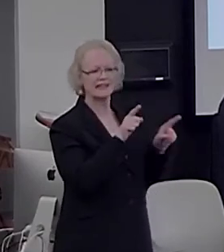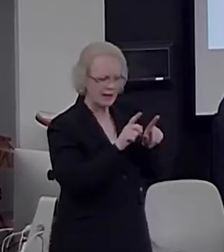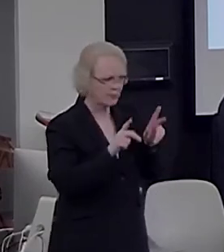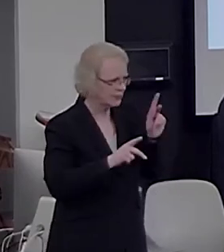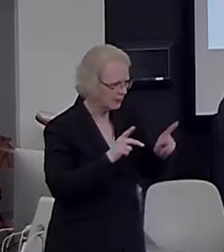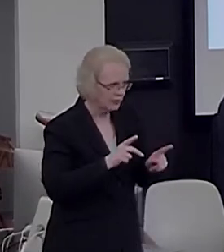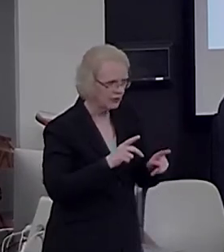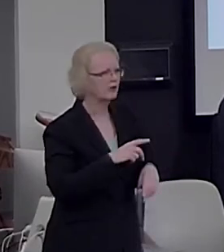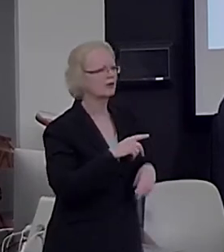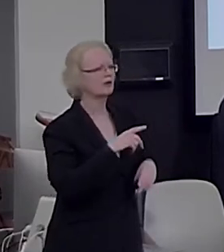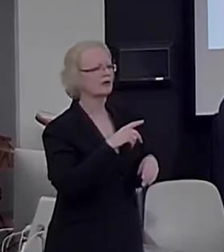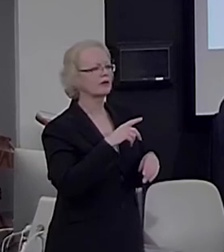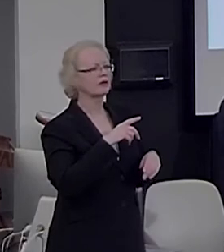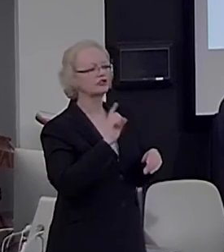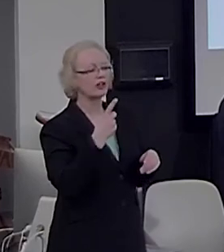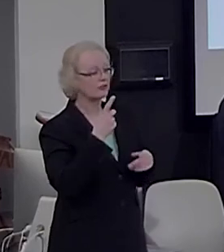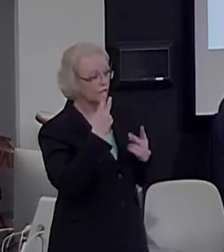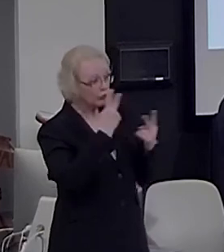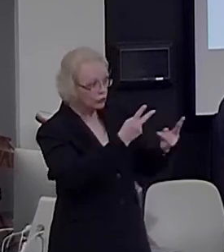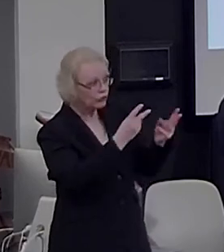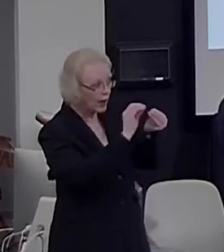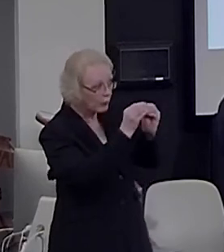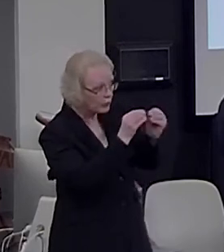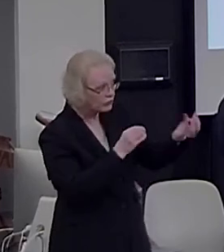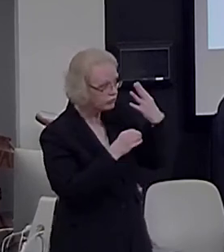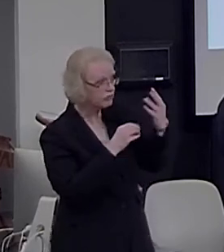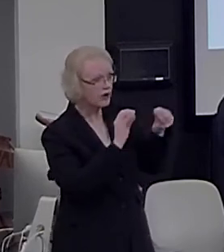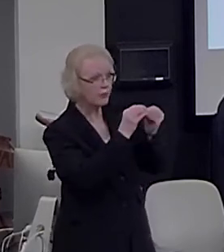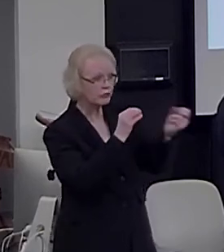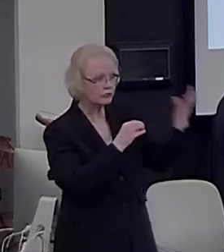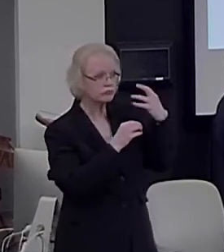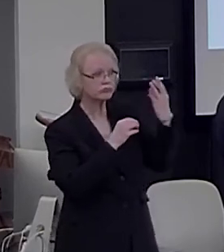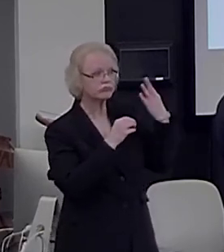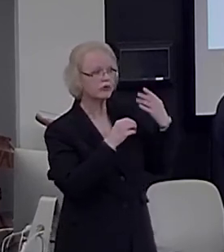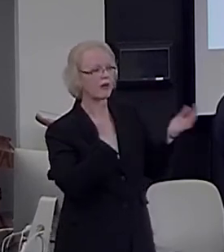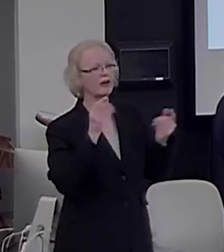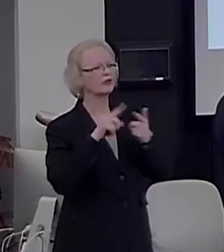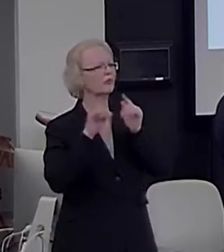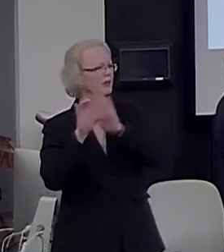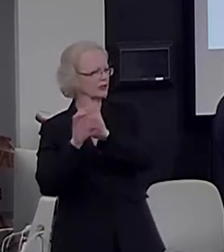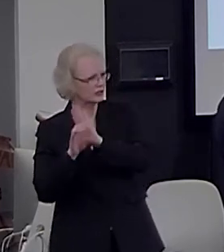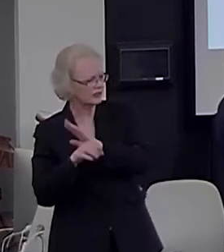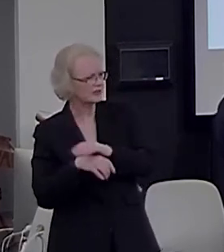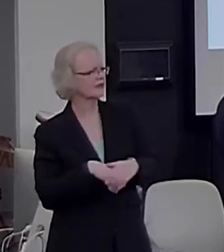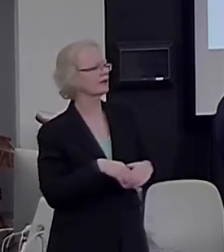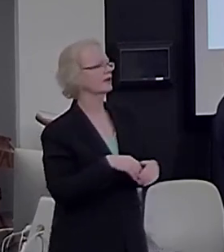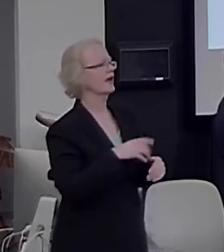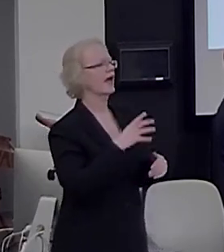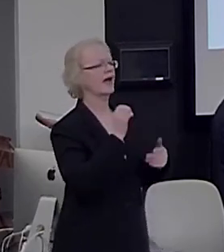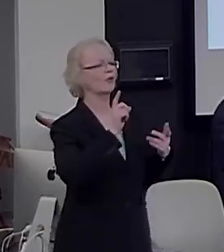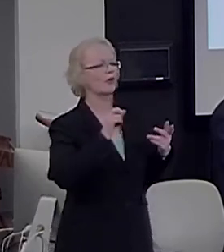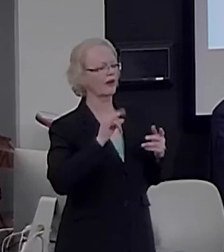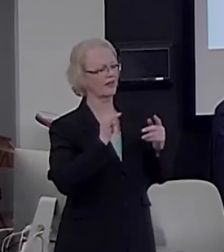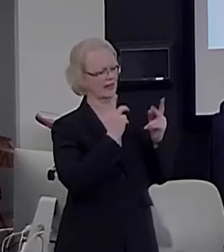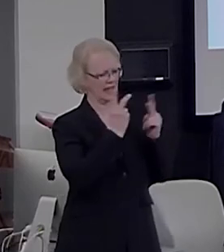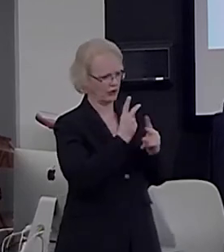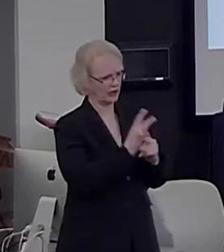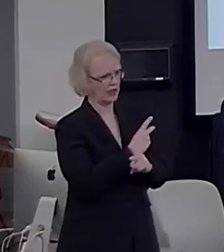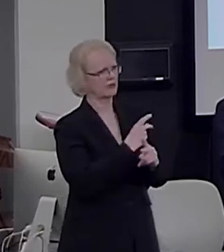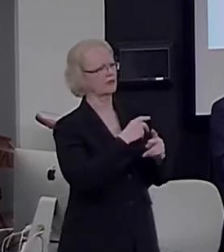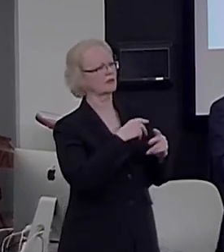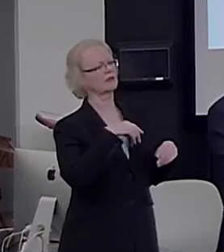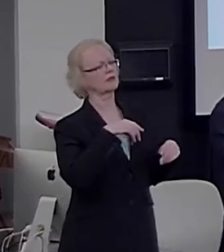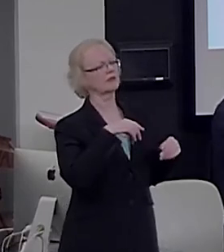do just viewing of numbers compared to other pictures. And this is when they do calculation compared to sentence processing.